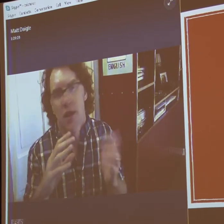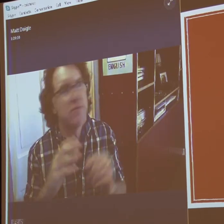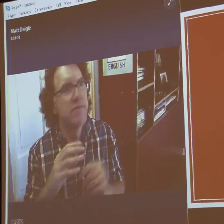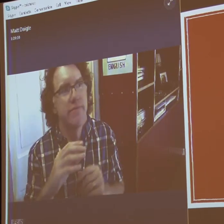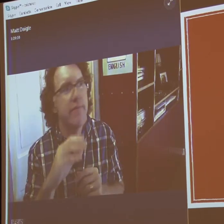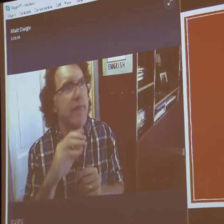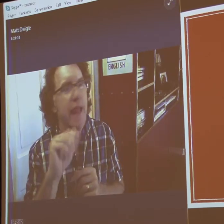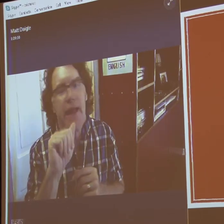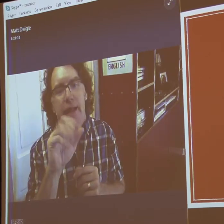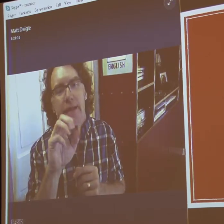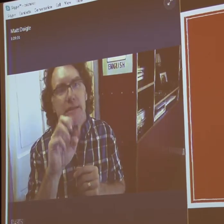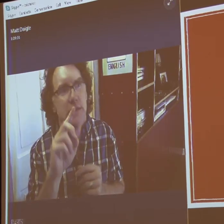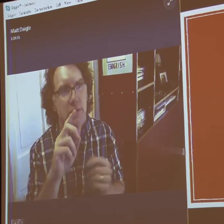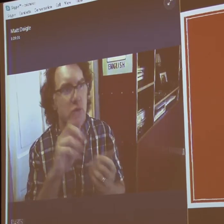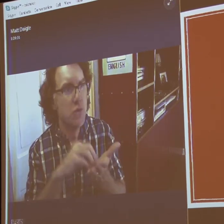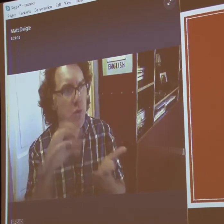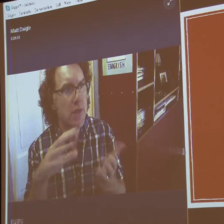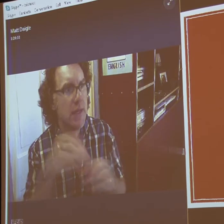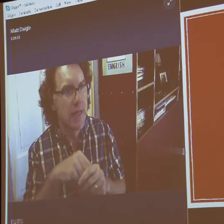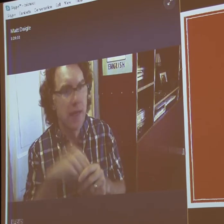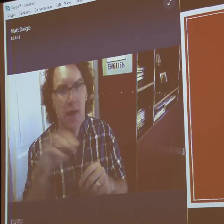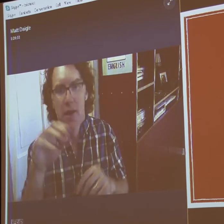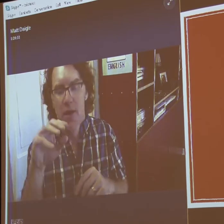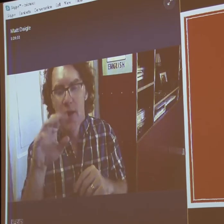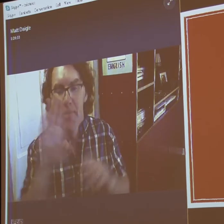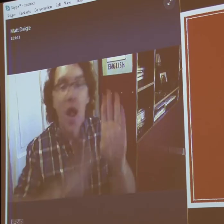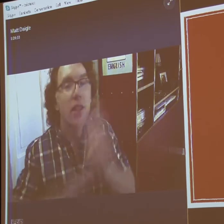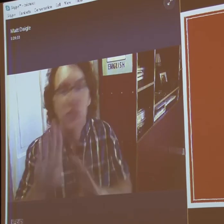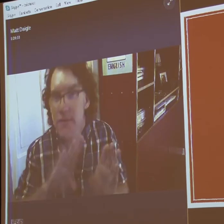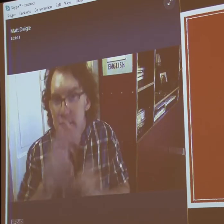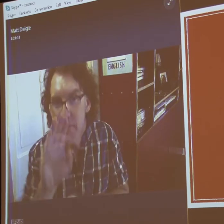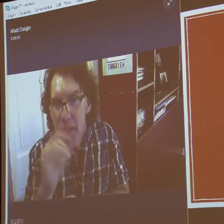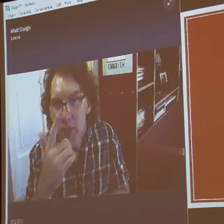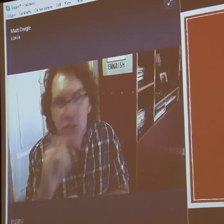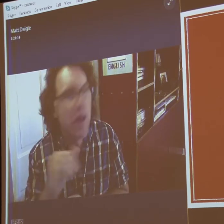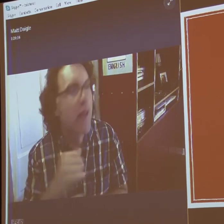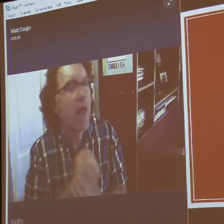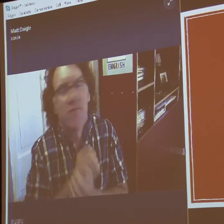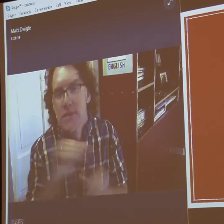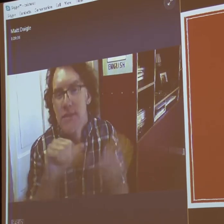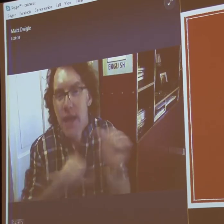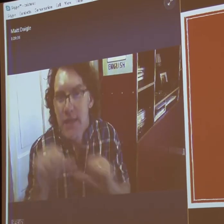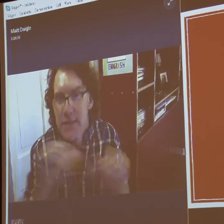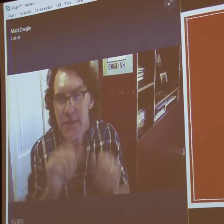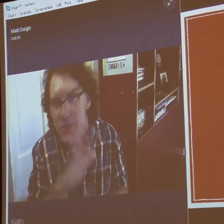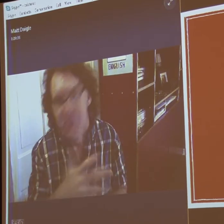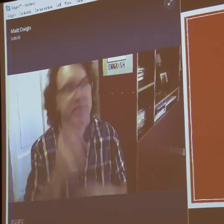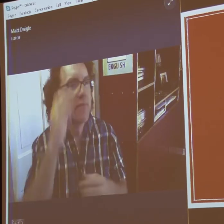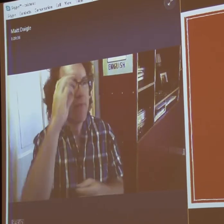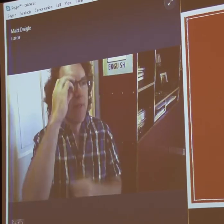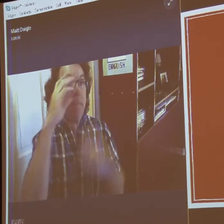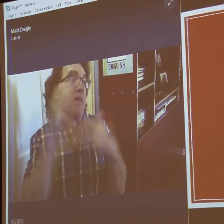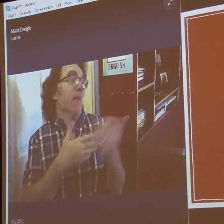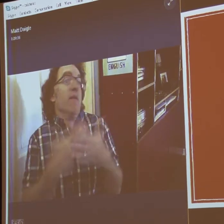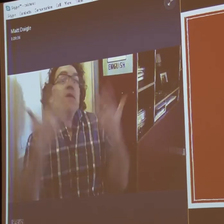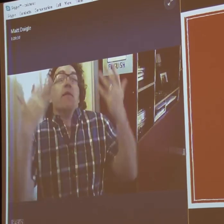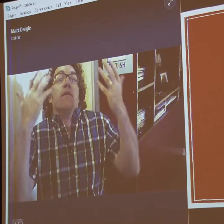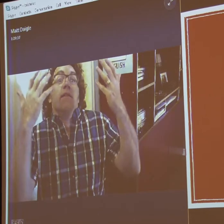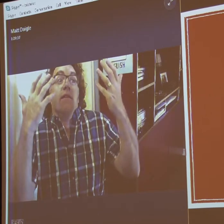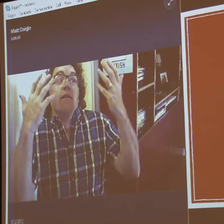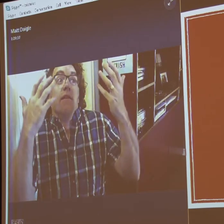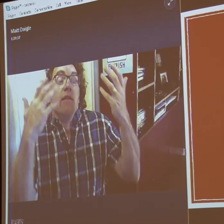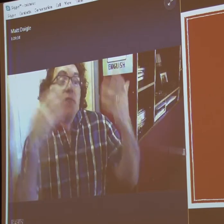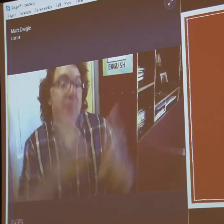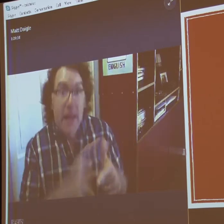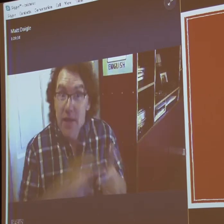a lot of stuff. I had a lot of friends. I was in advanced AP classes. I